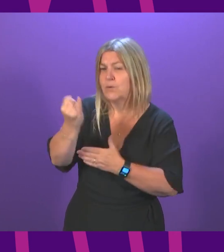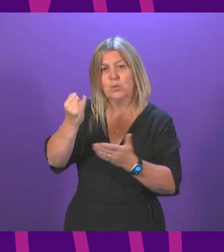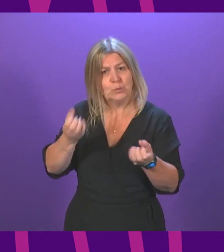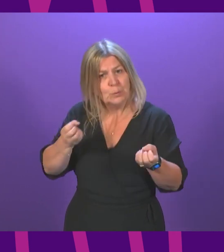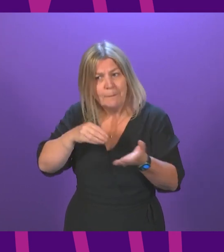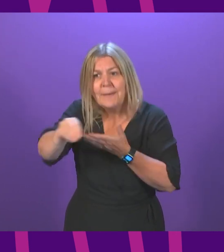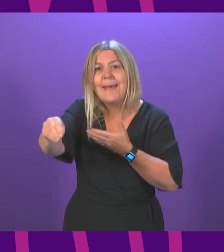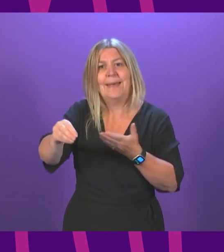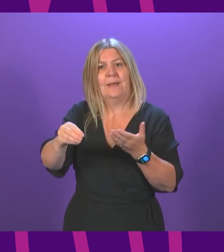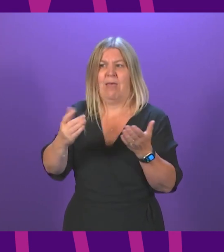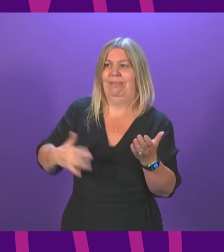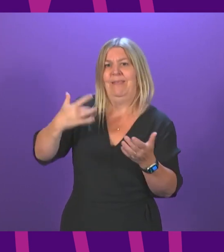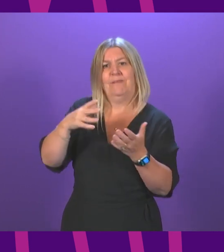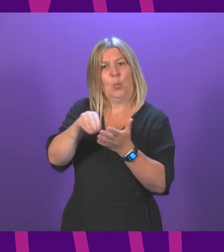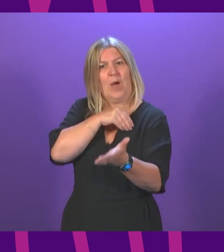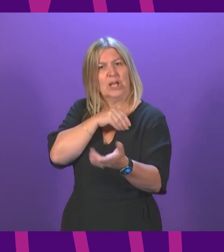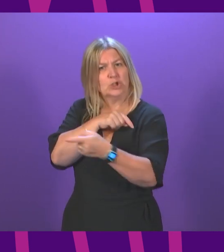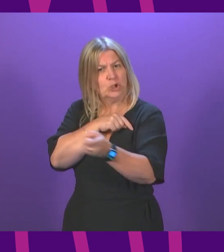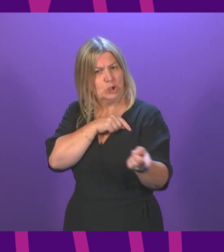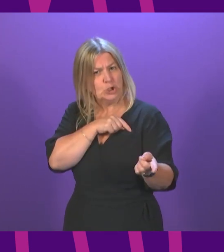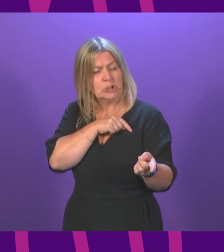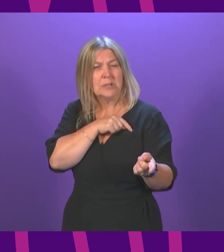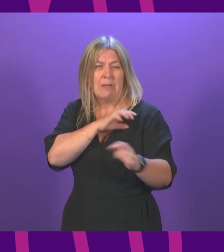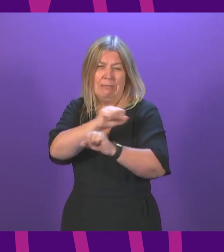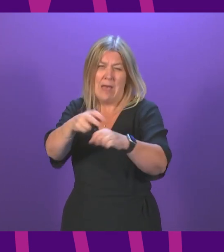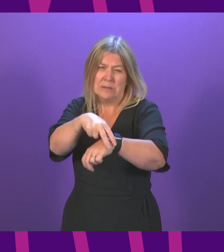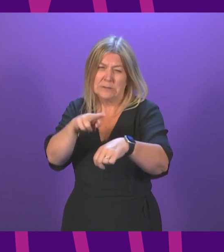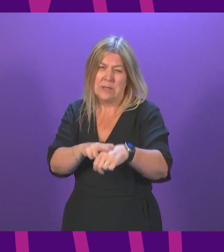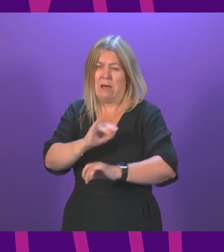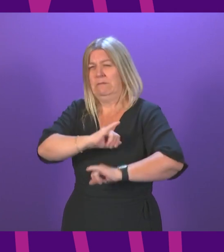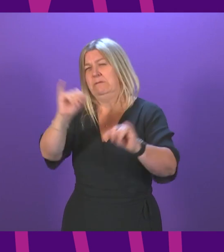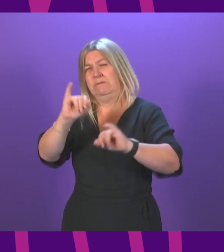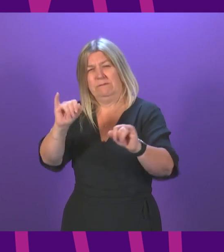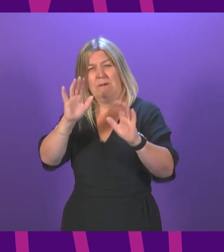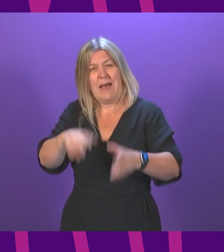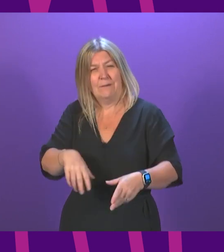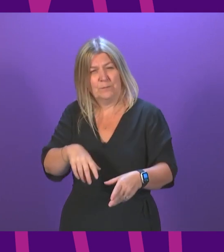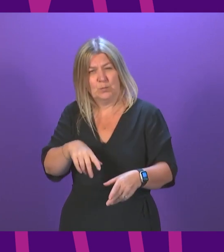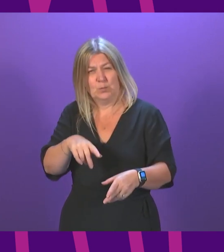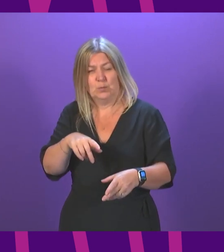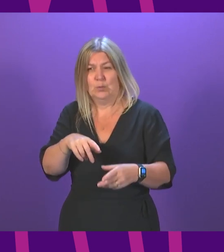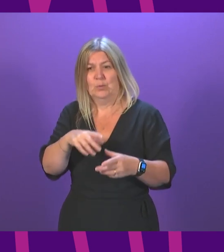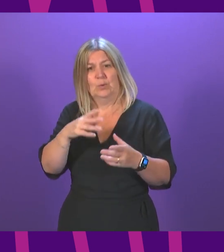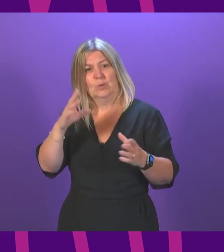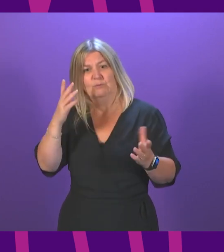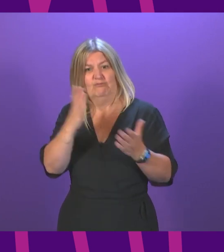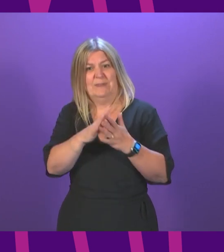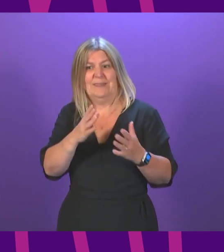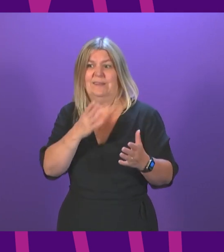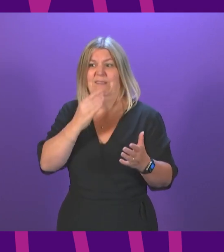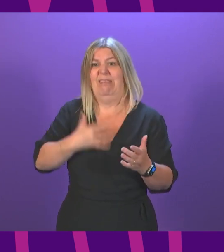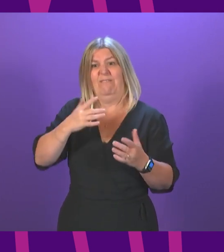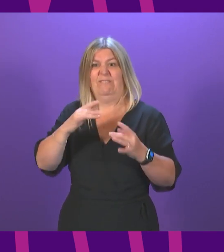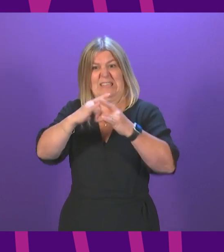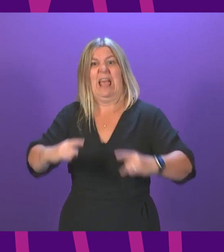-hour contracts and keeps its workers in such a state of desperation that some of them are reduced to sleeping in tents. It is a company that has